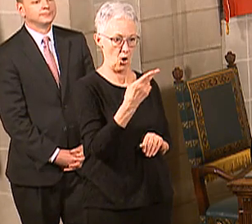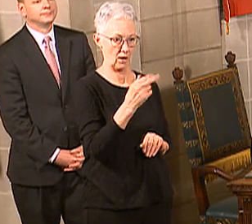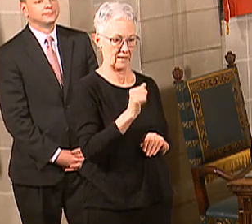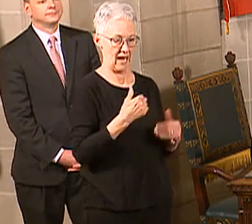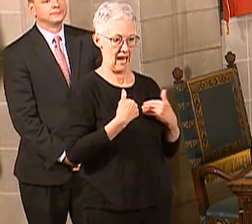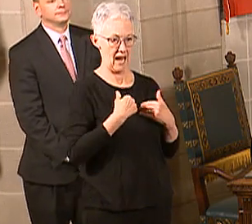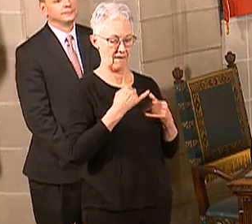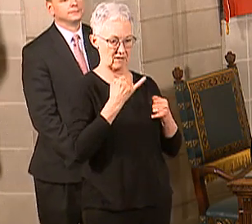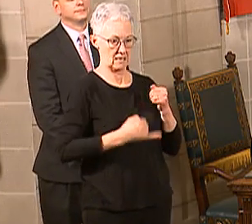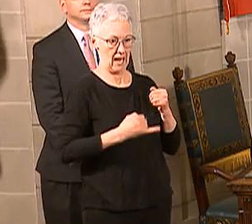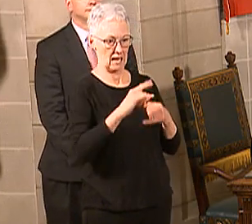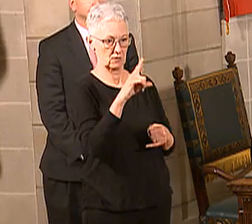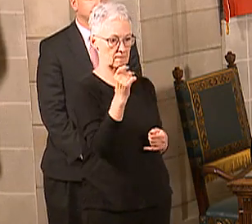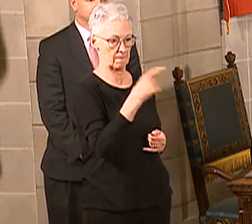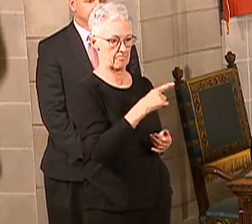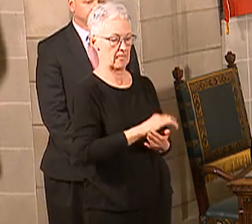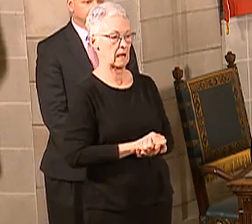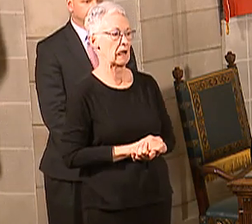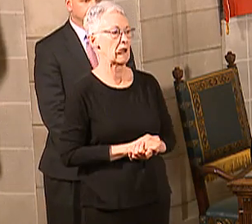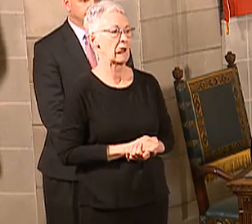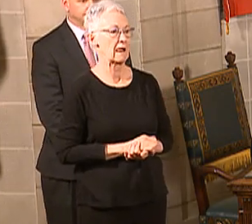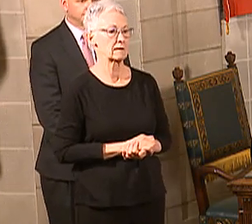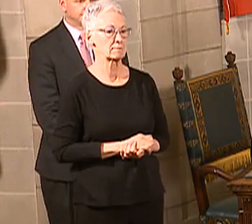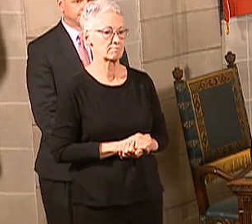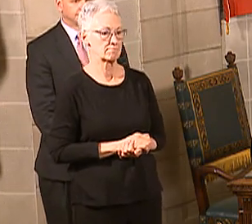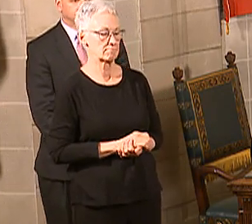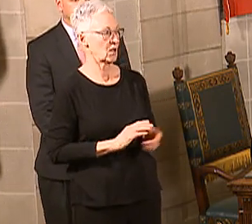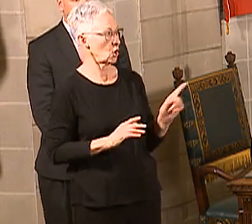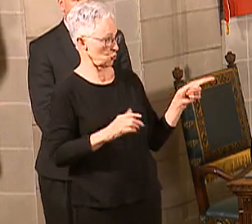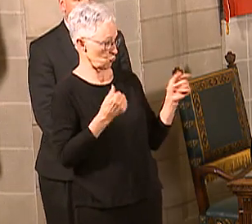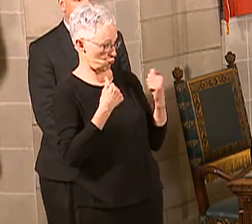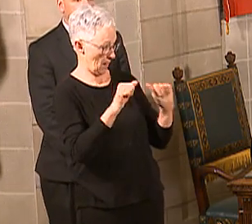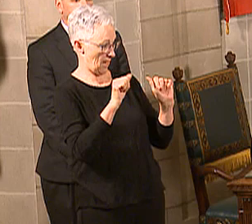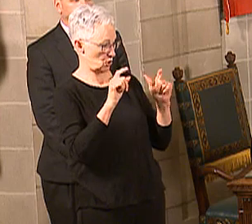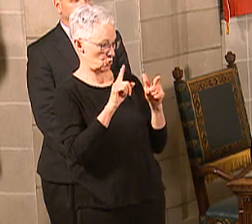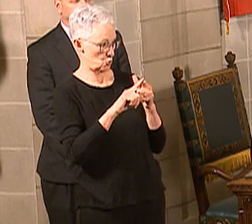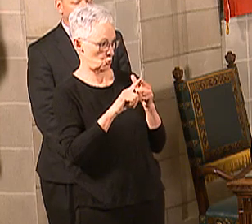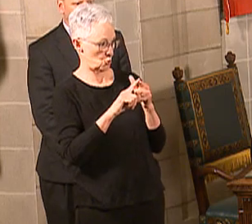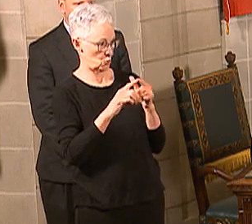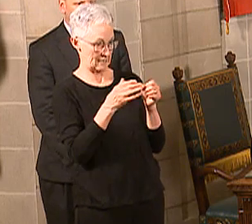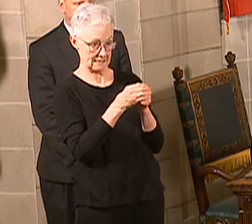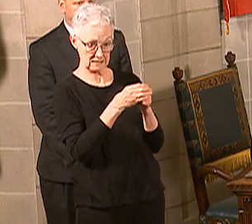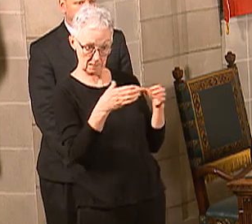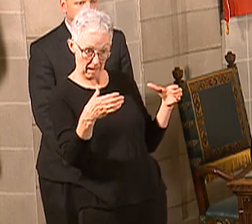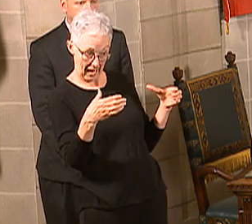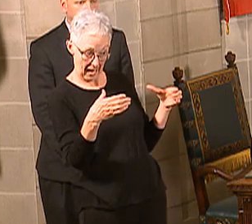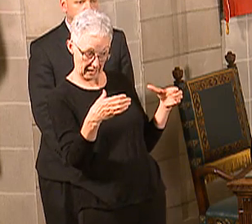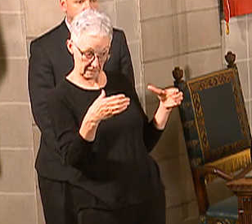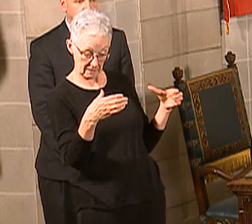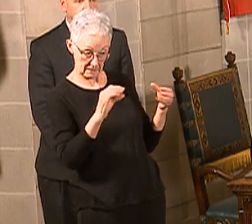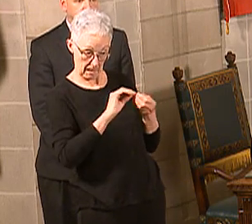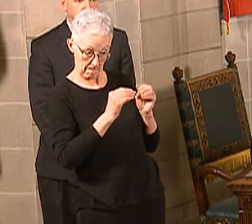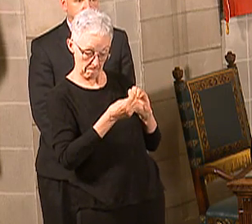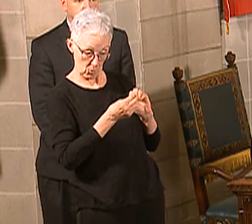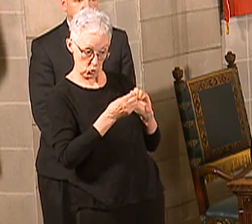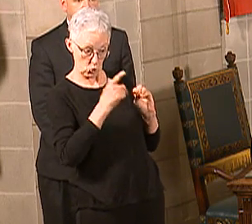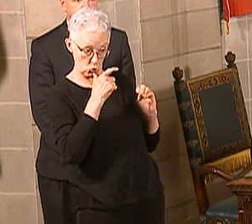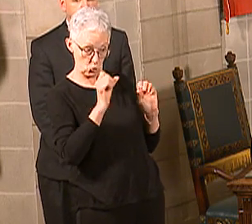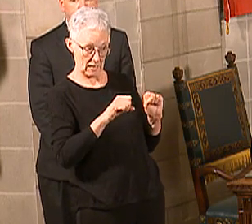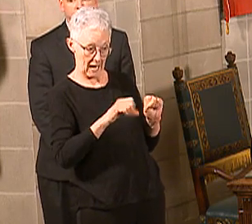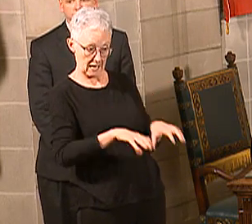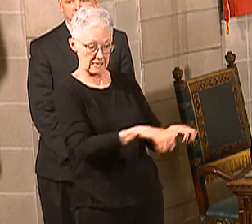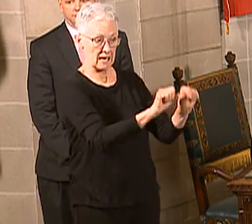you working to expand testing still further? Do you have now the capability of doing 1,000 a day?